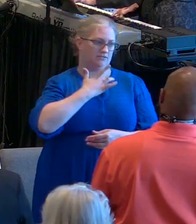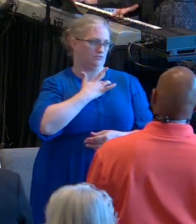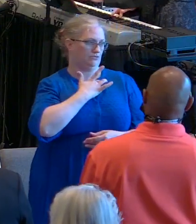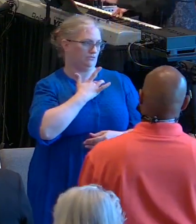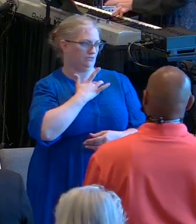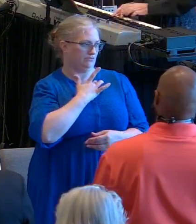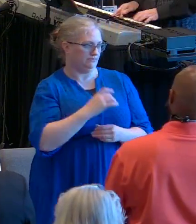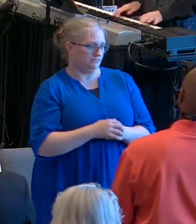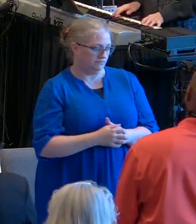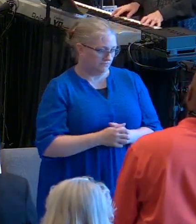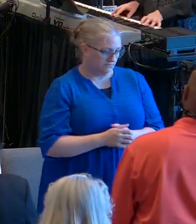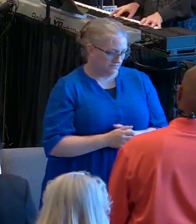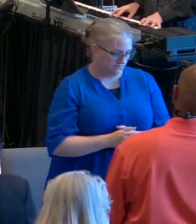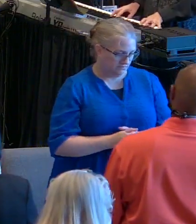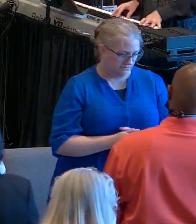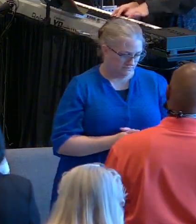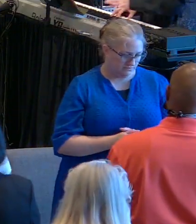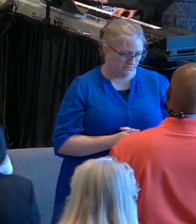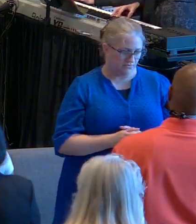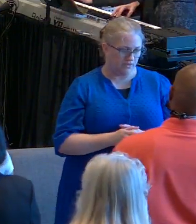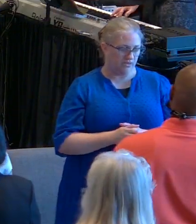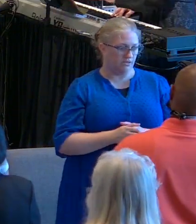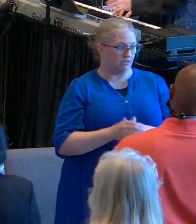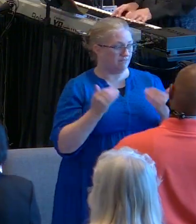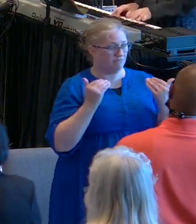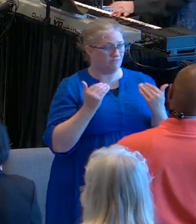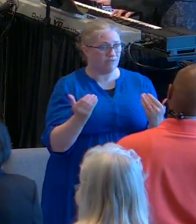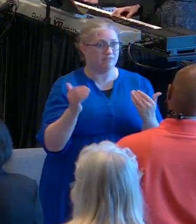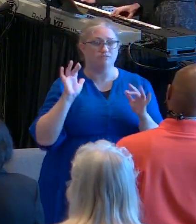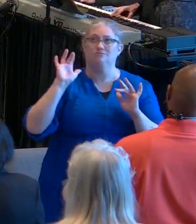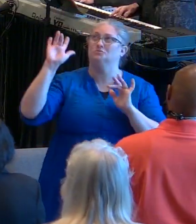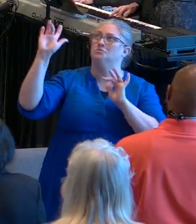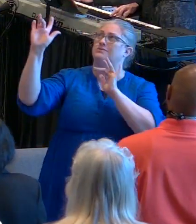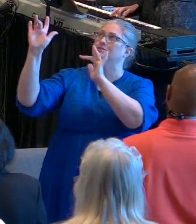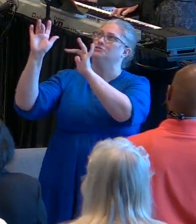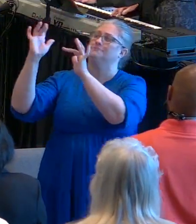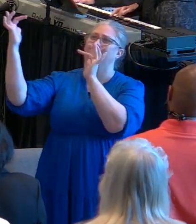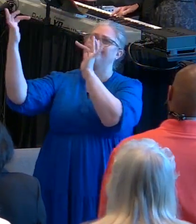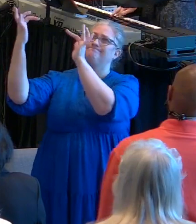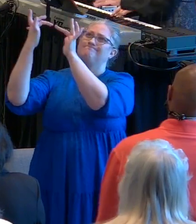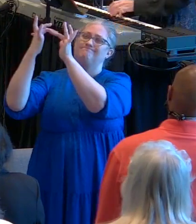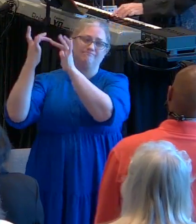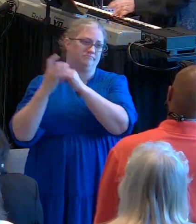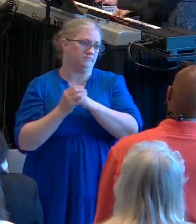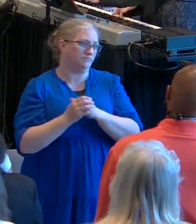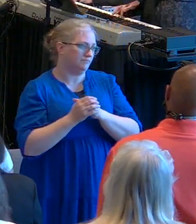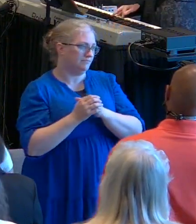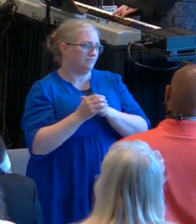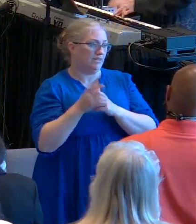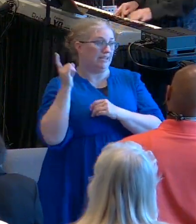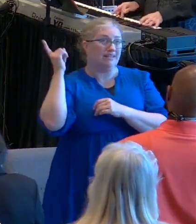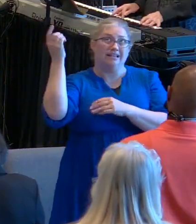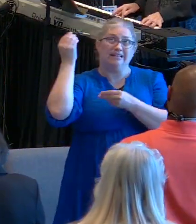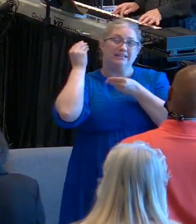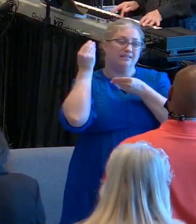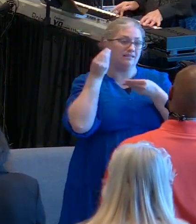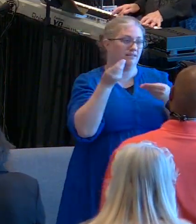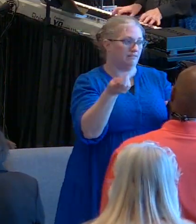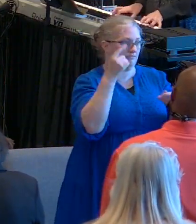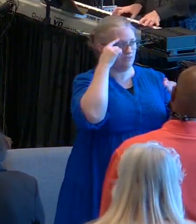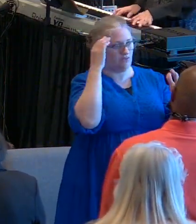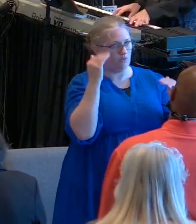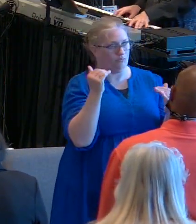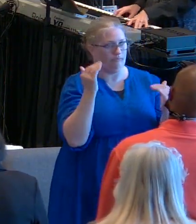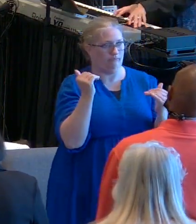Reach, touch, give hope today to the hopelessness that's in this world.